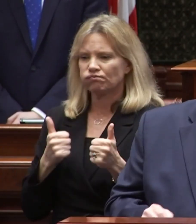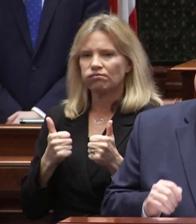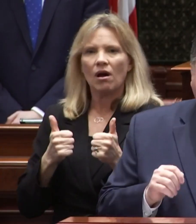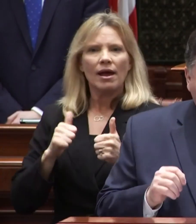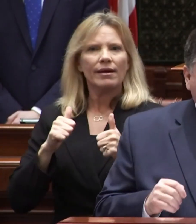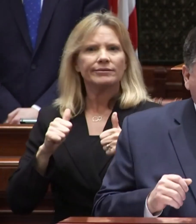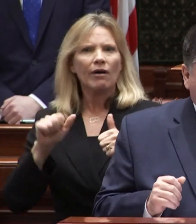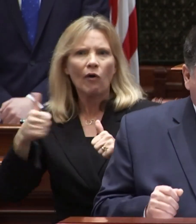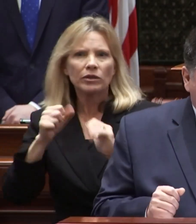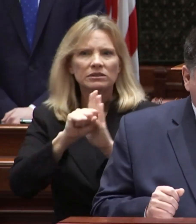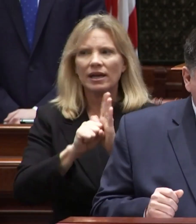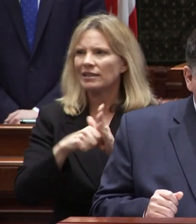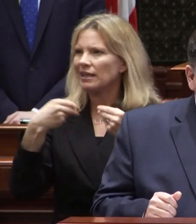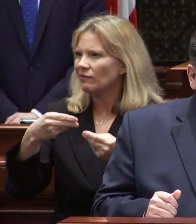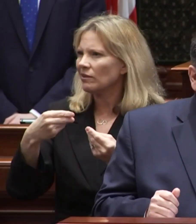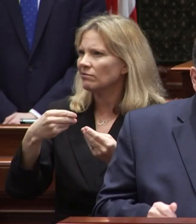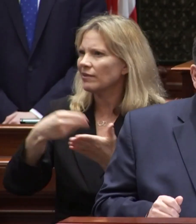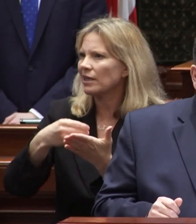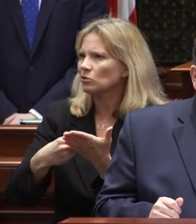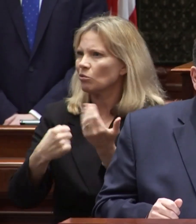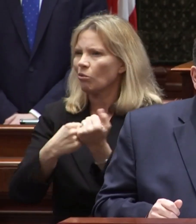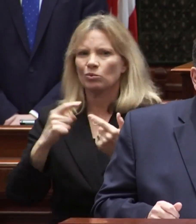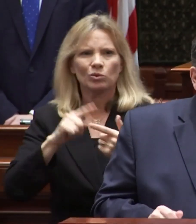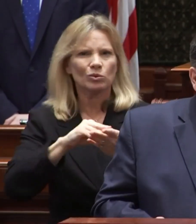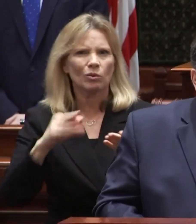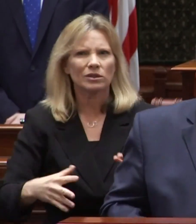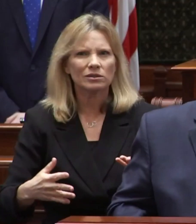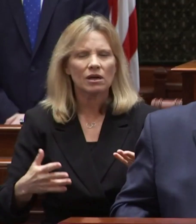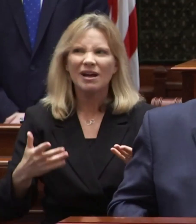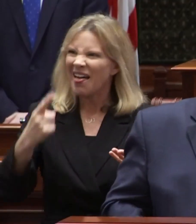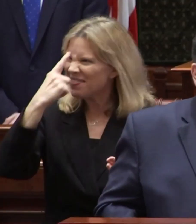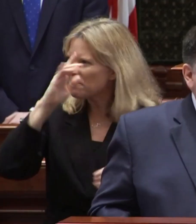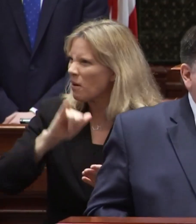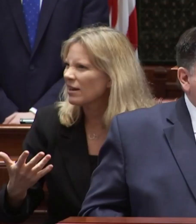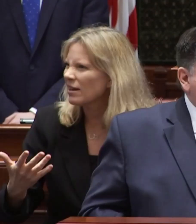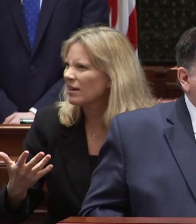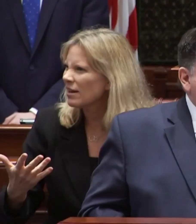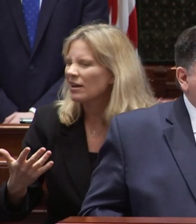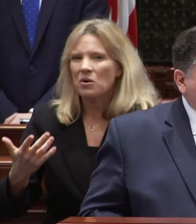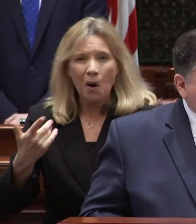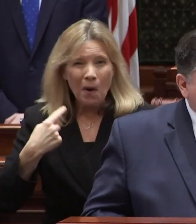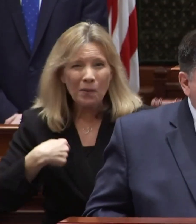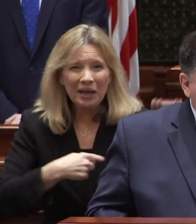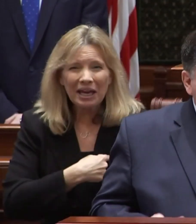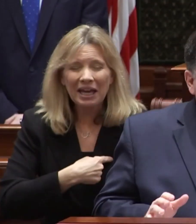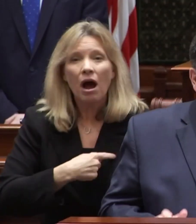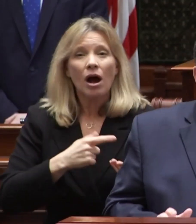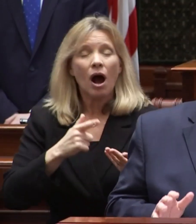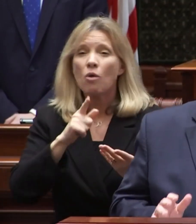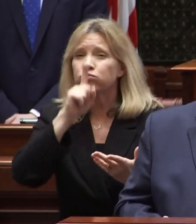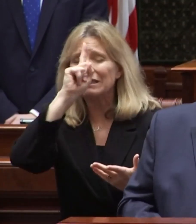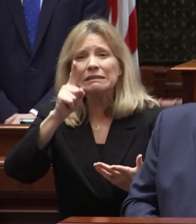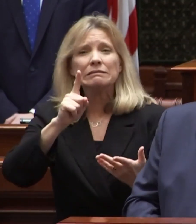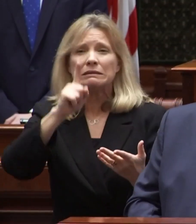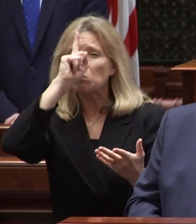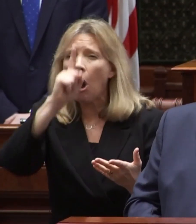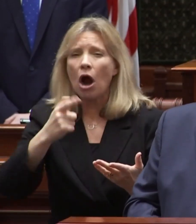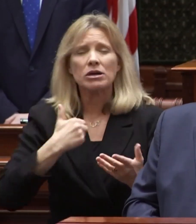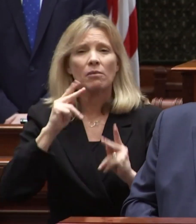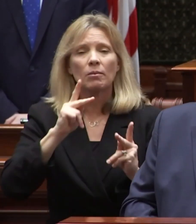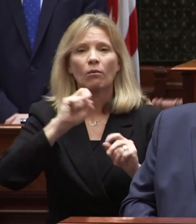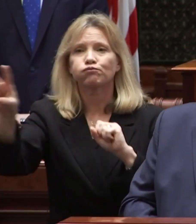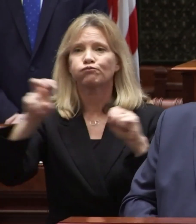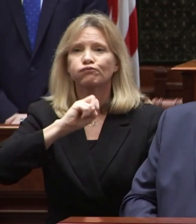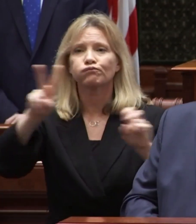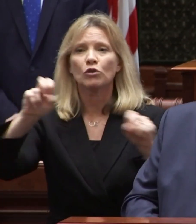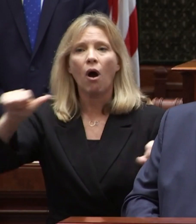in providing financial support to students think about that for a moment we were losing our brightest young people to